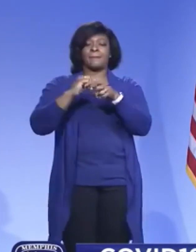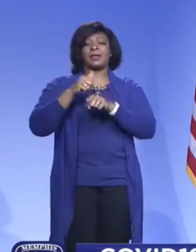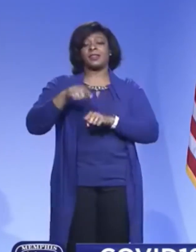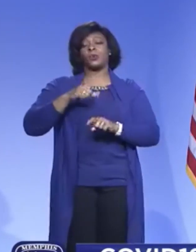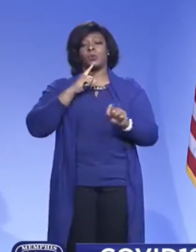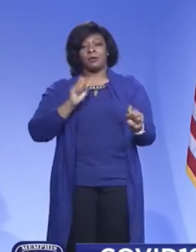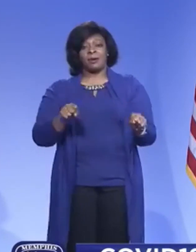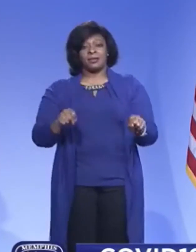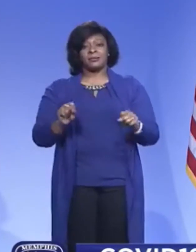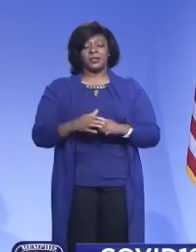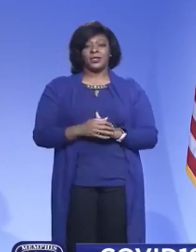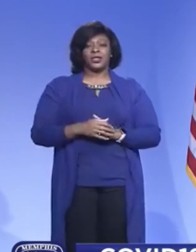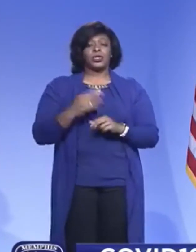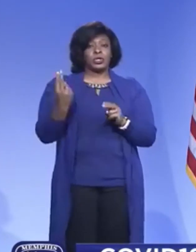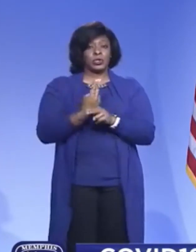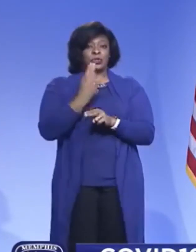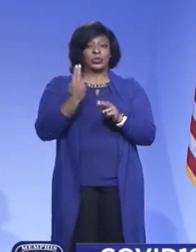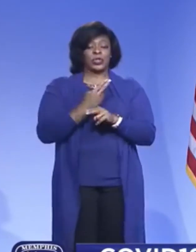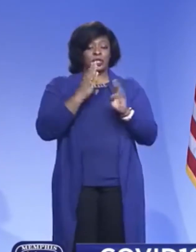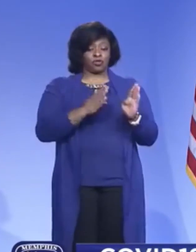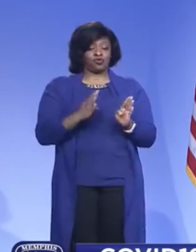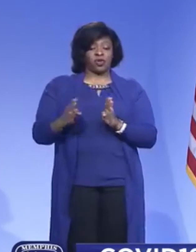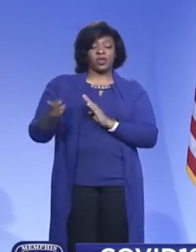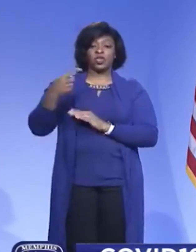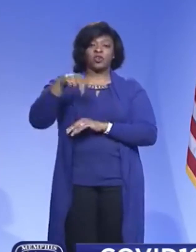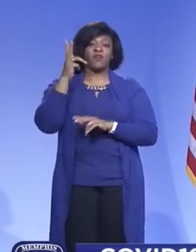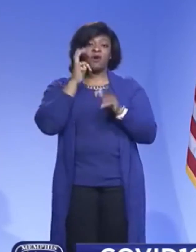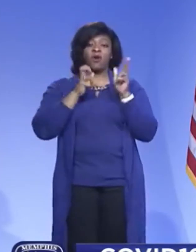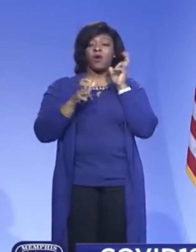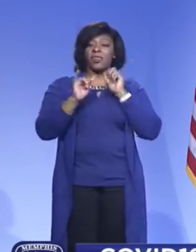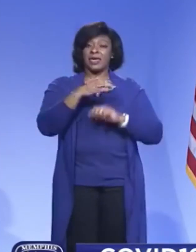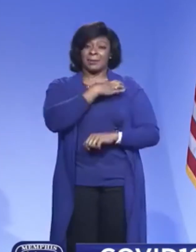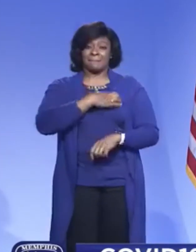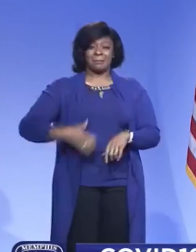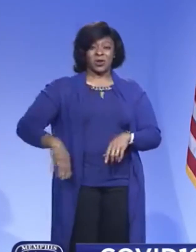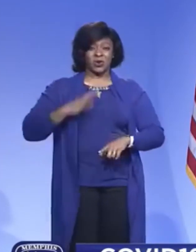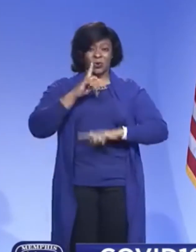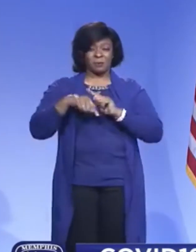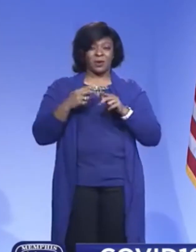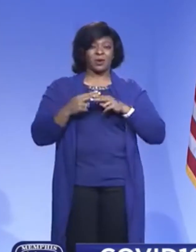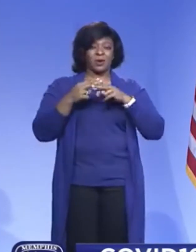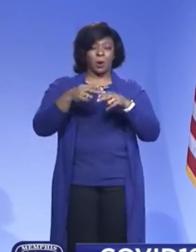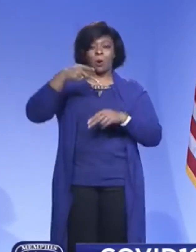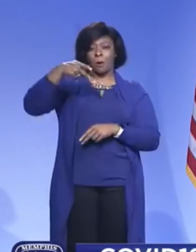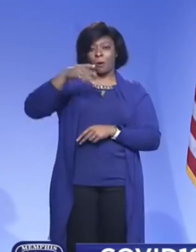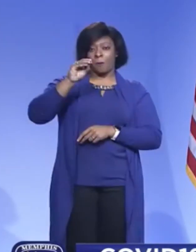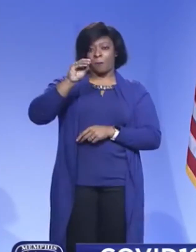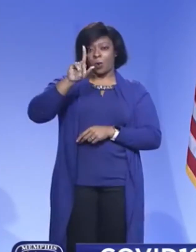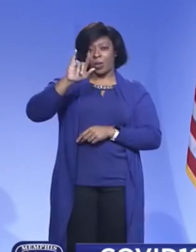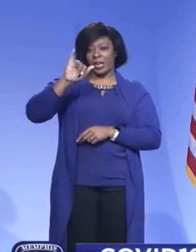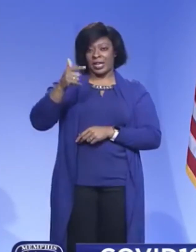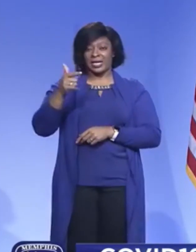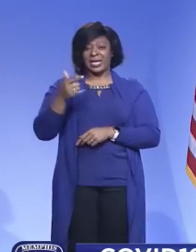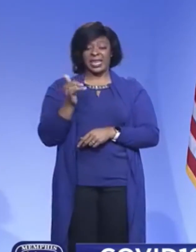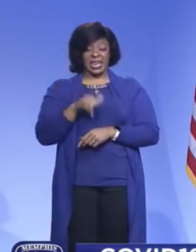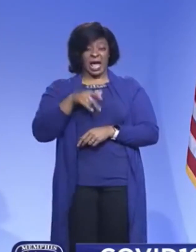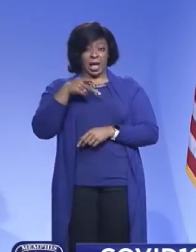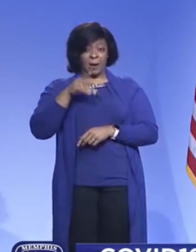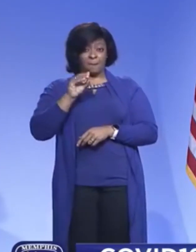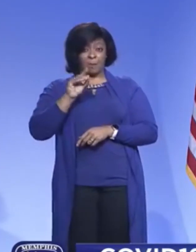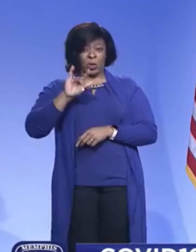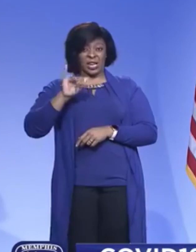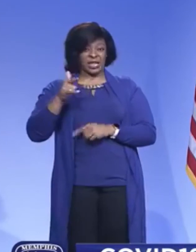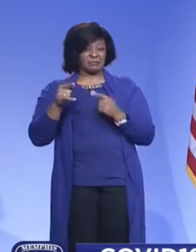possible using the strategy that you heard the mayor talk about called pooling. And what that has done